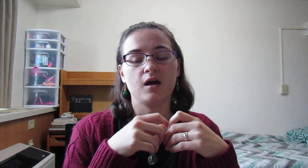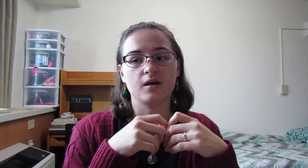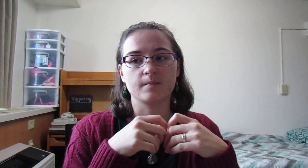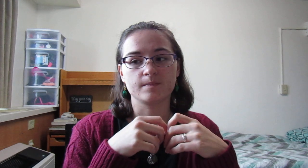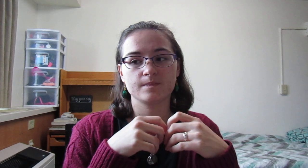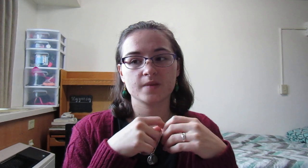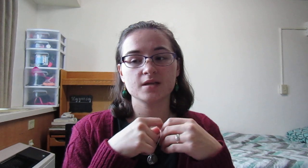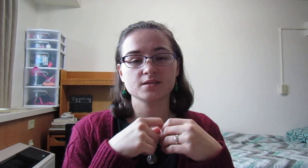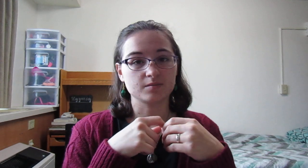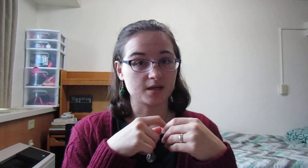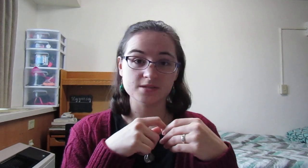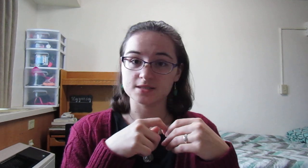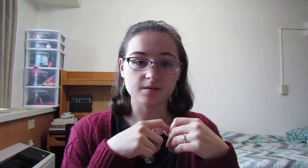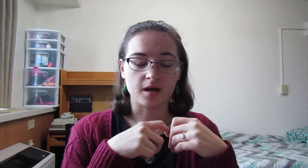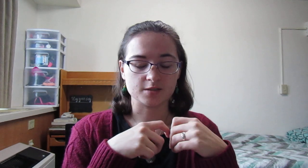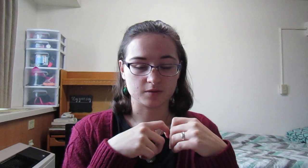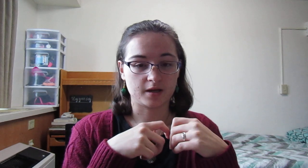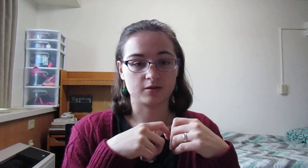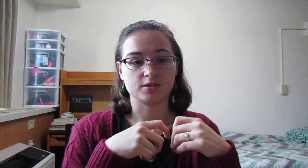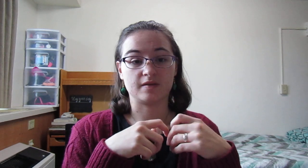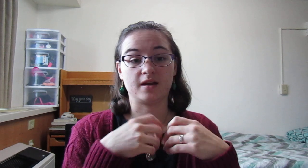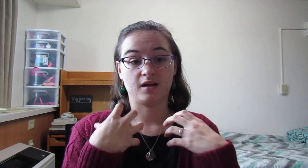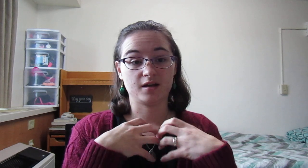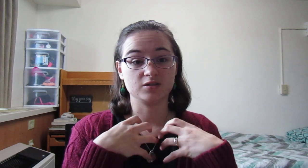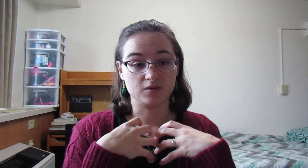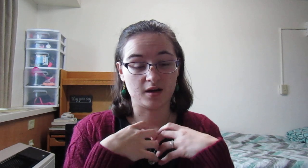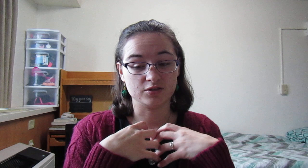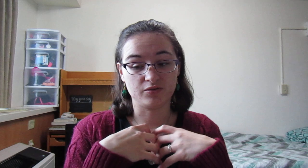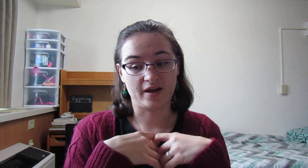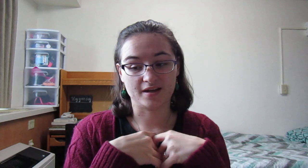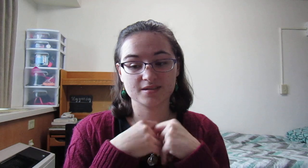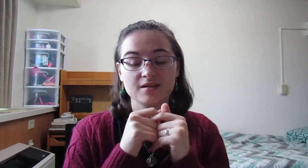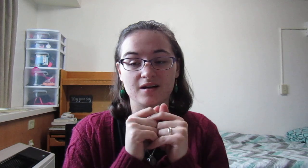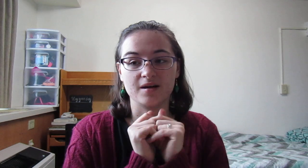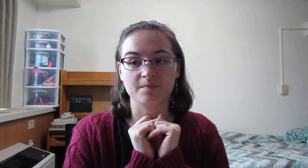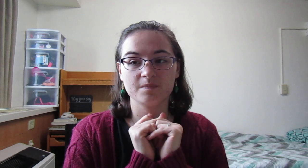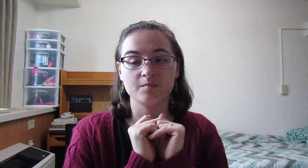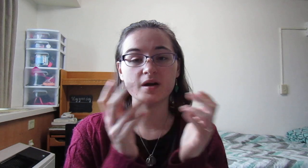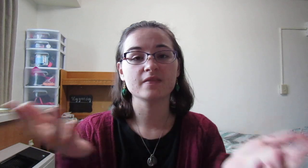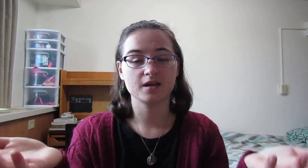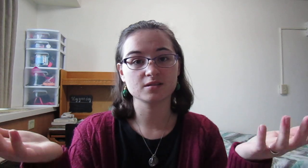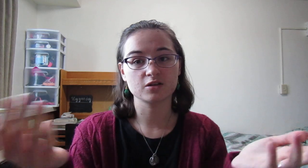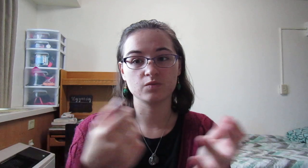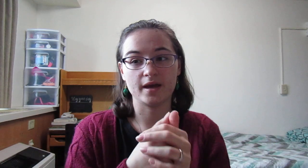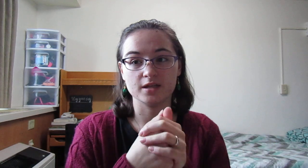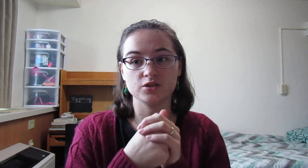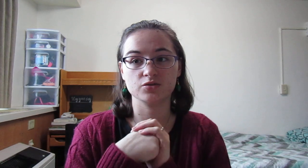Um, sometimes that's not possible, and I understand that, and I do not do that. Um, but that is a good way to